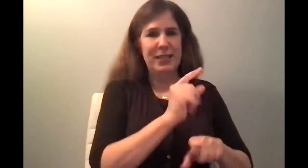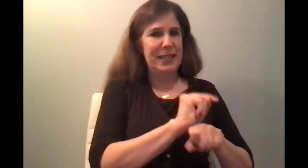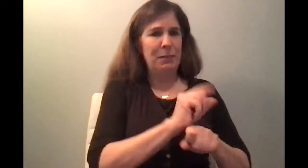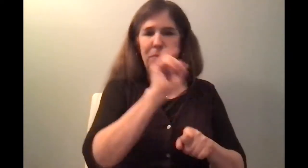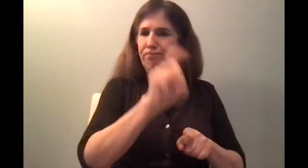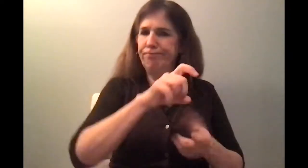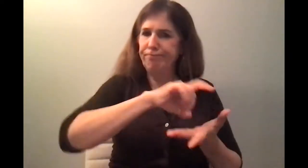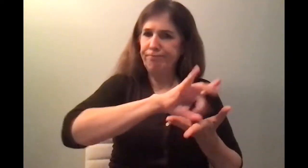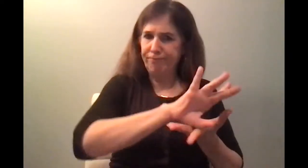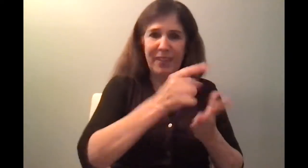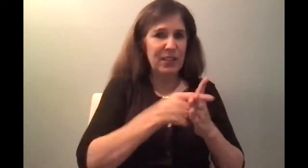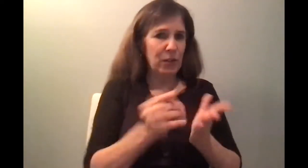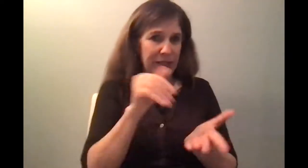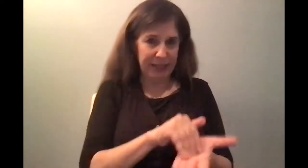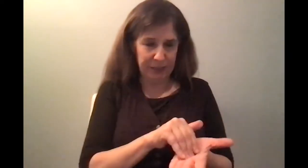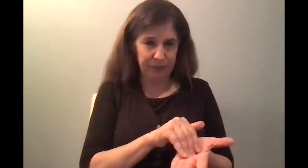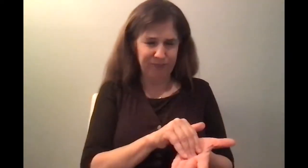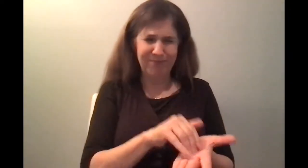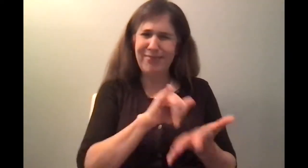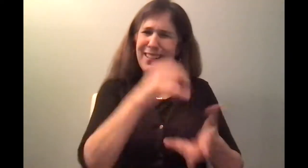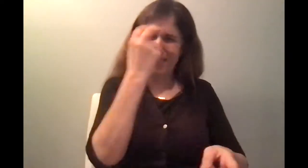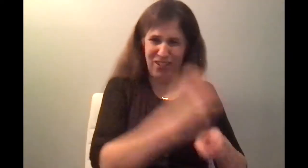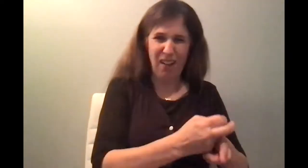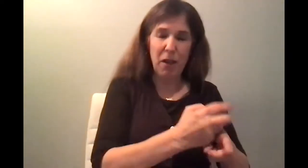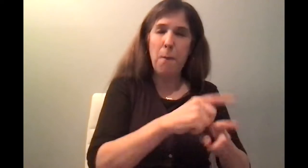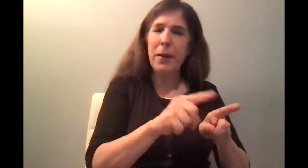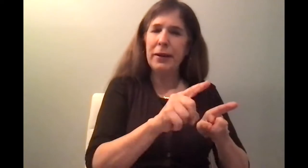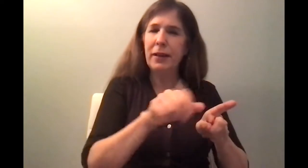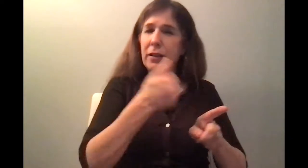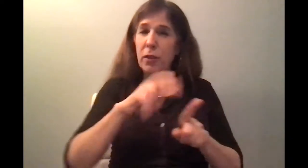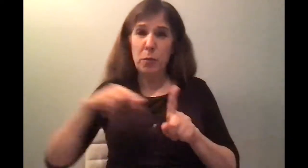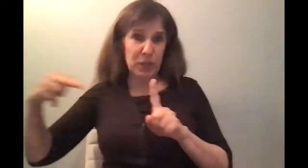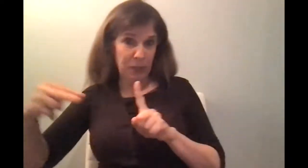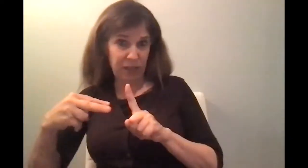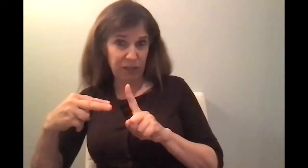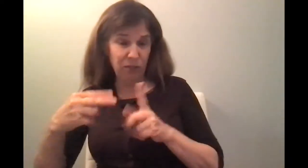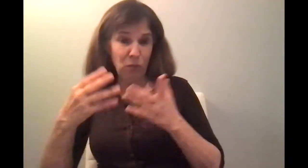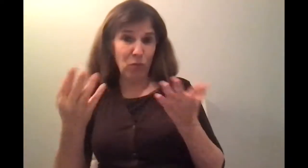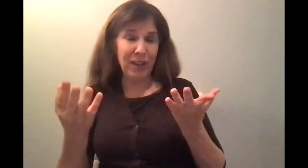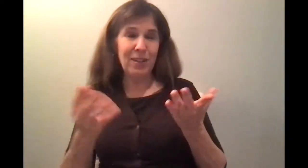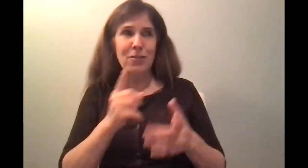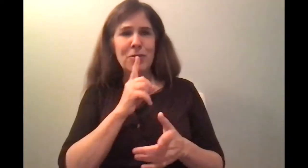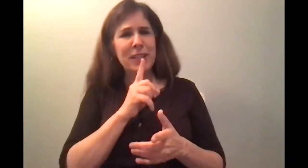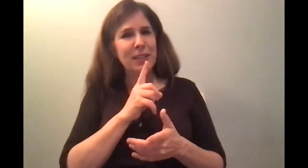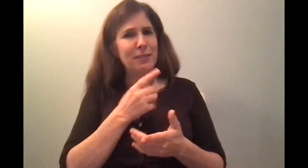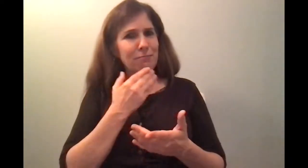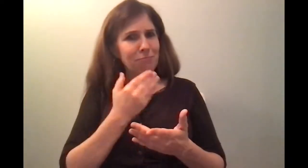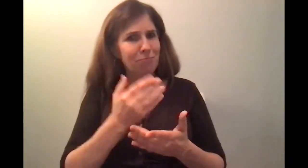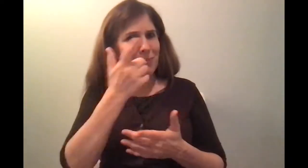hand, that's what makes sure that what we have till today is authentic. It hasn't changed throughout the centuries,